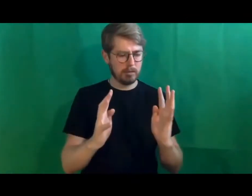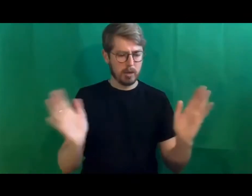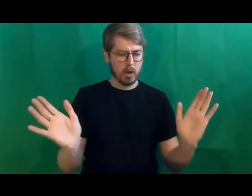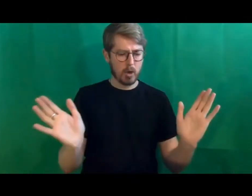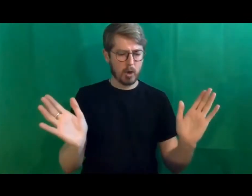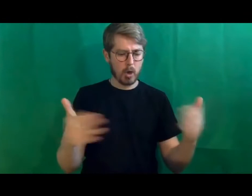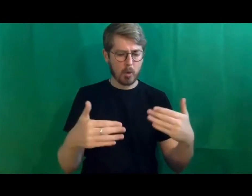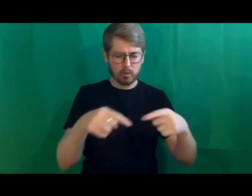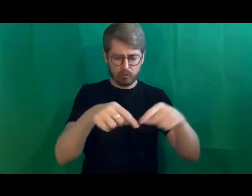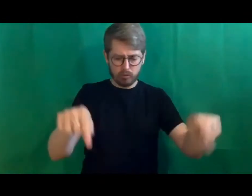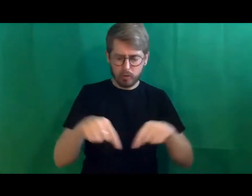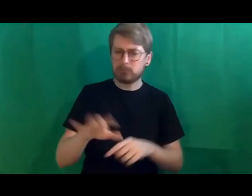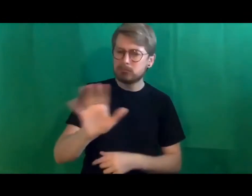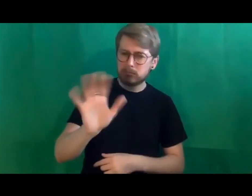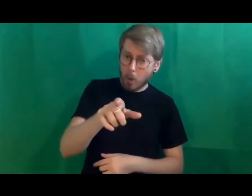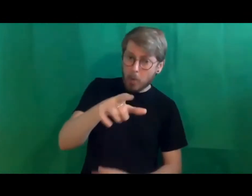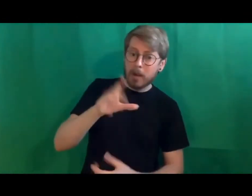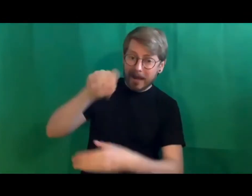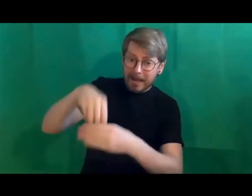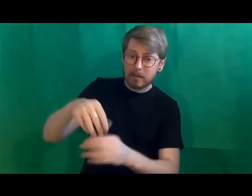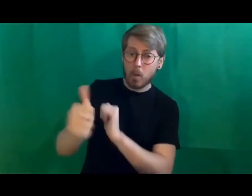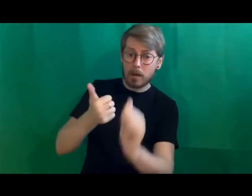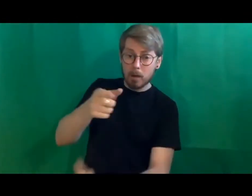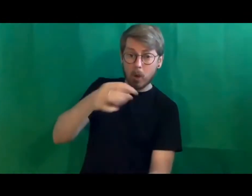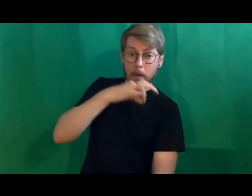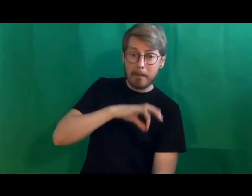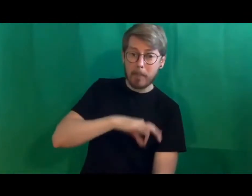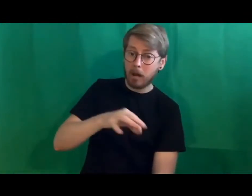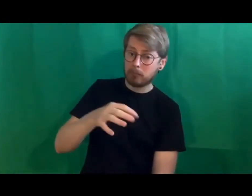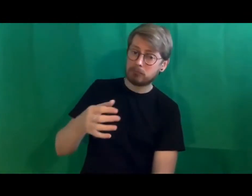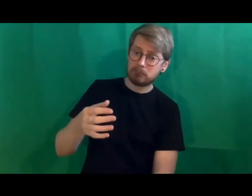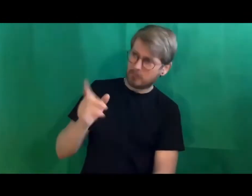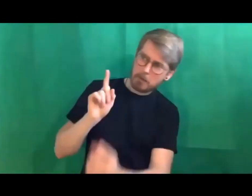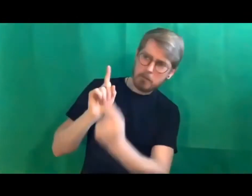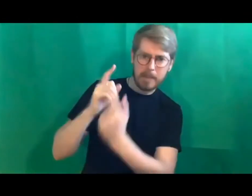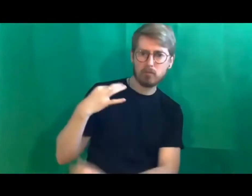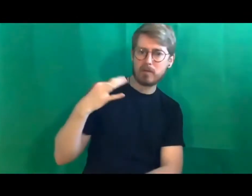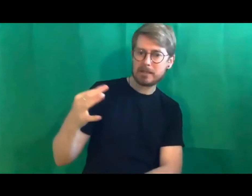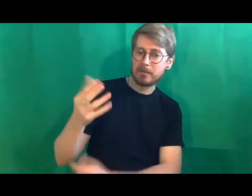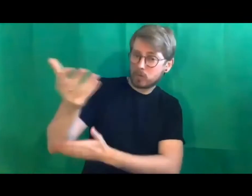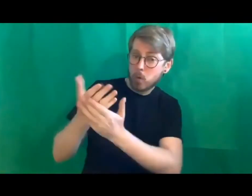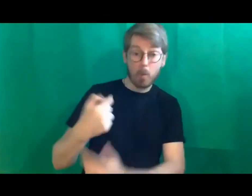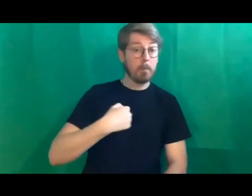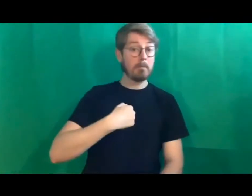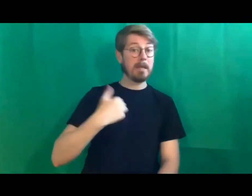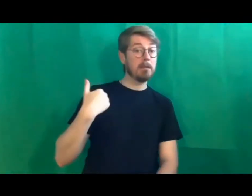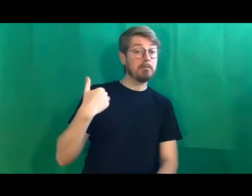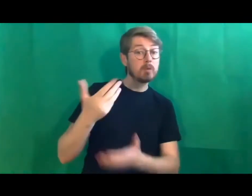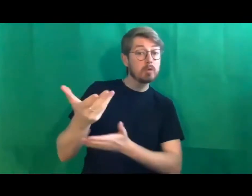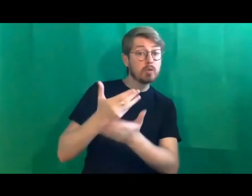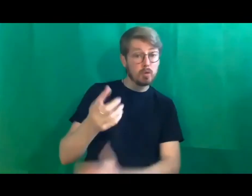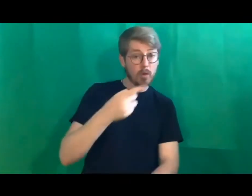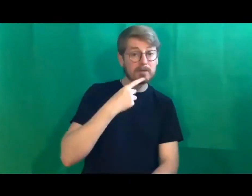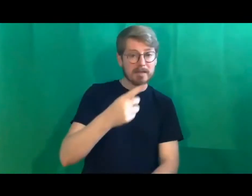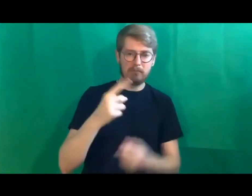what they want to see if you're a member of one of these organizations come and talk to you know your representatives or come talk to me and say what you want discussed at the table